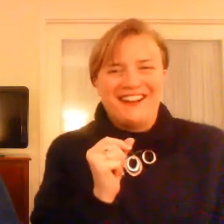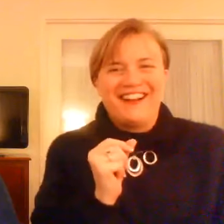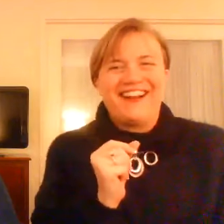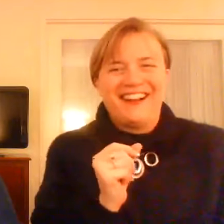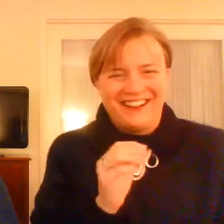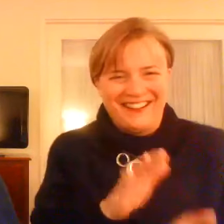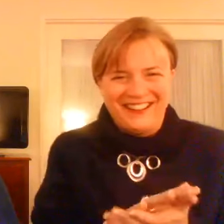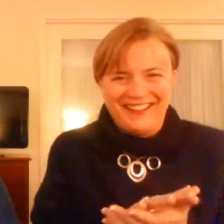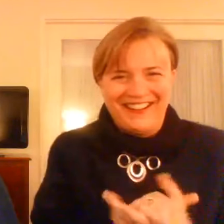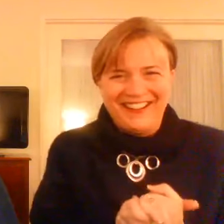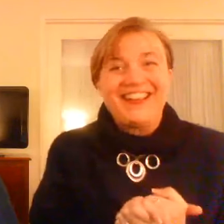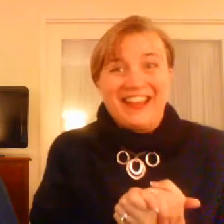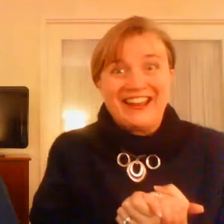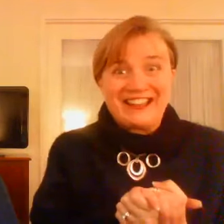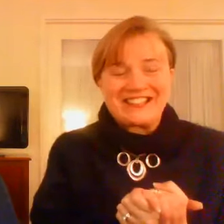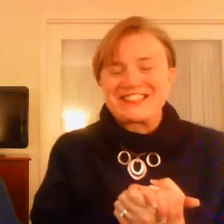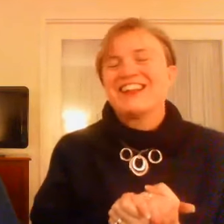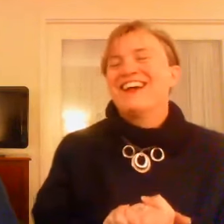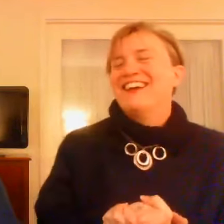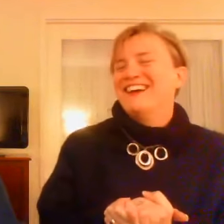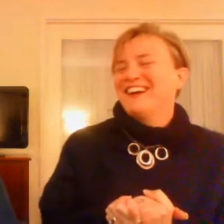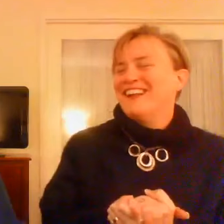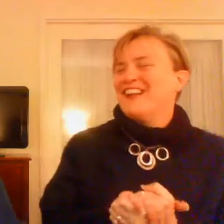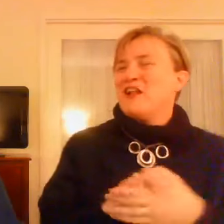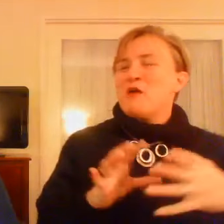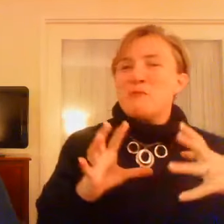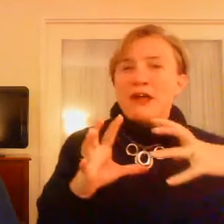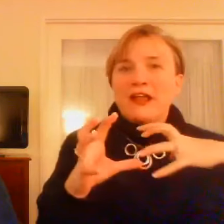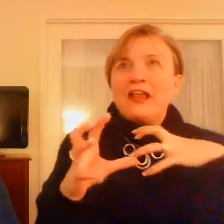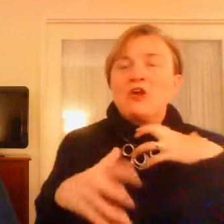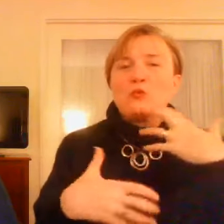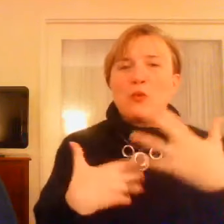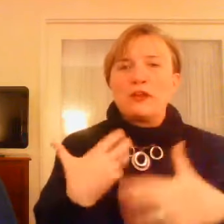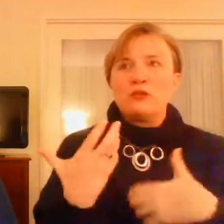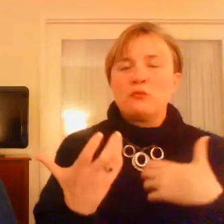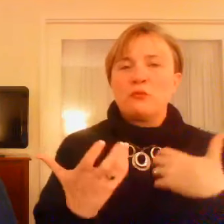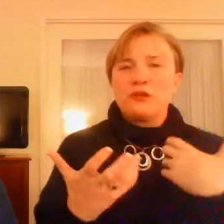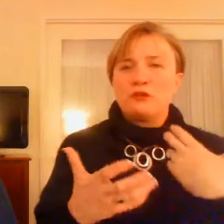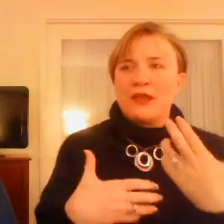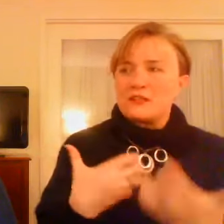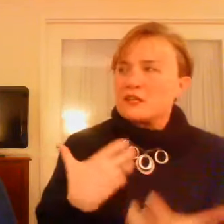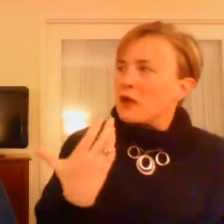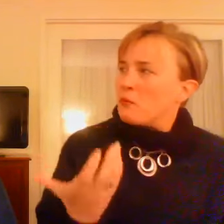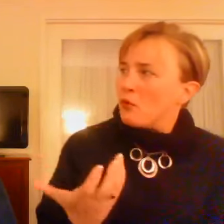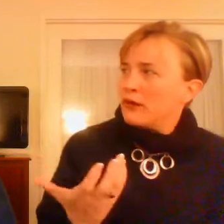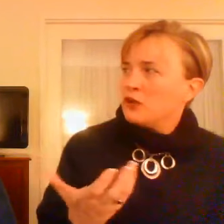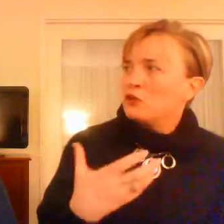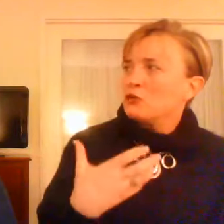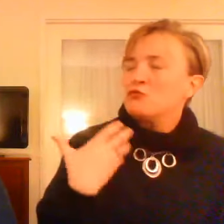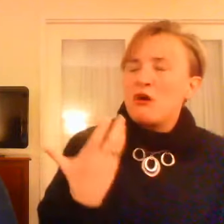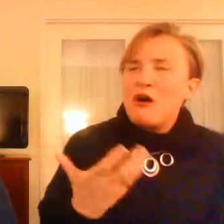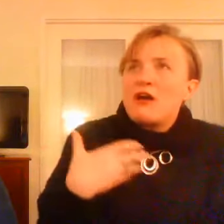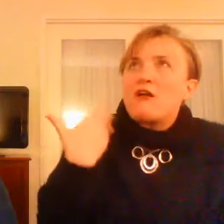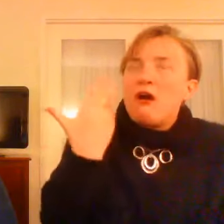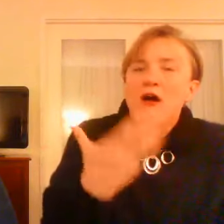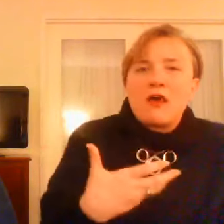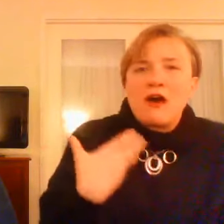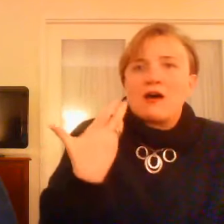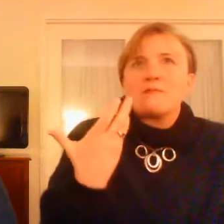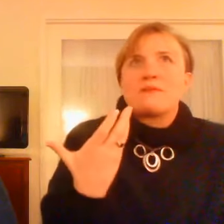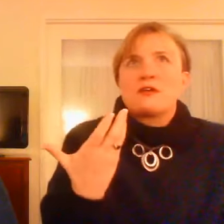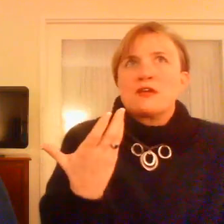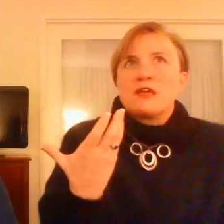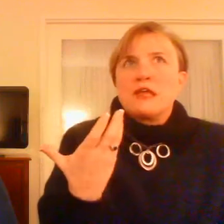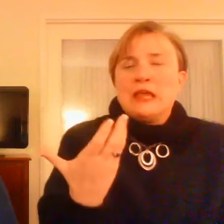doppelganger. It definitely is, Dana. it is. But you know, when you, when you get to that point, you're not caught